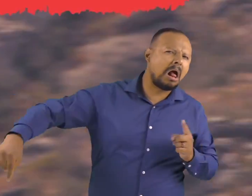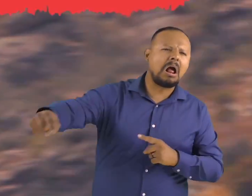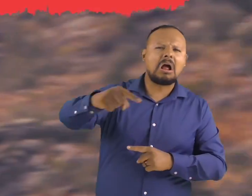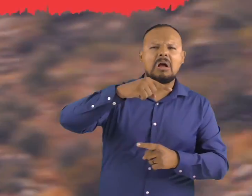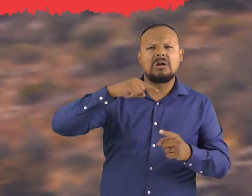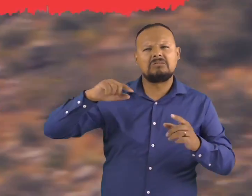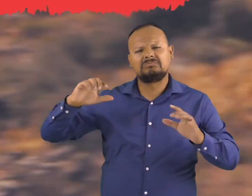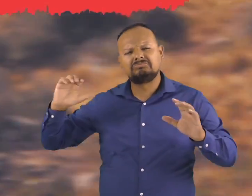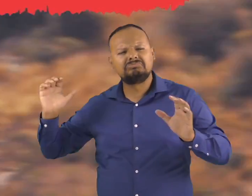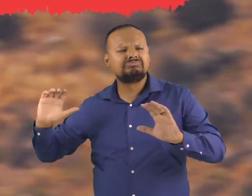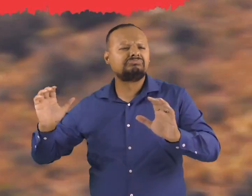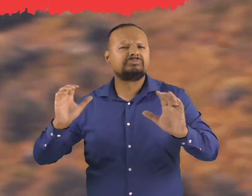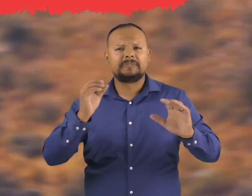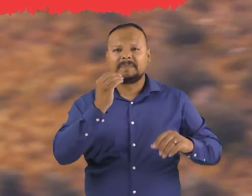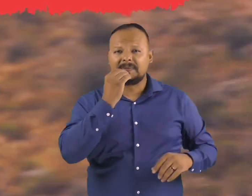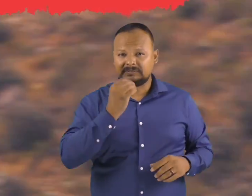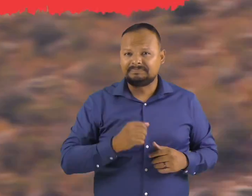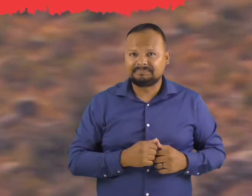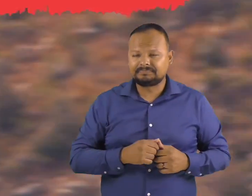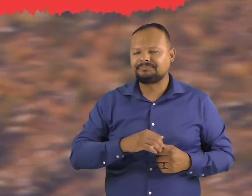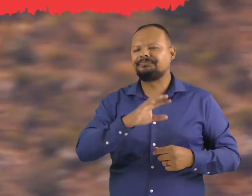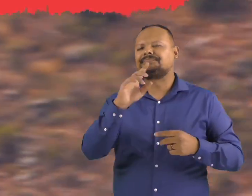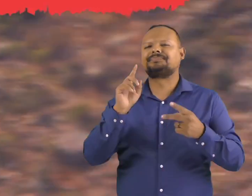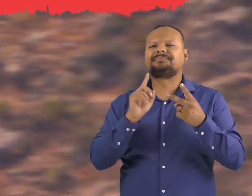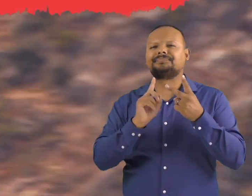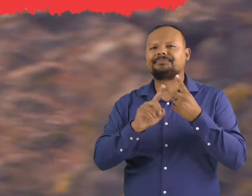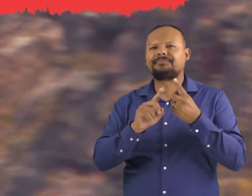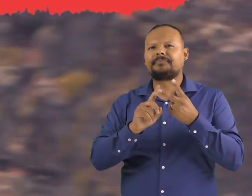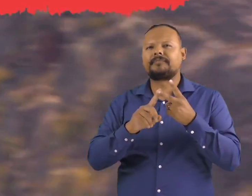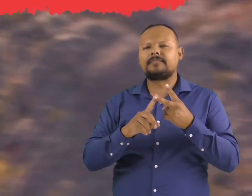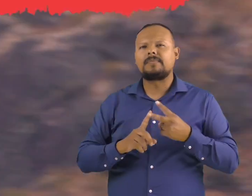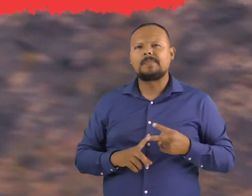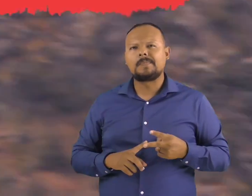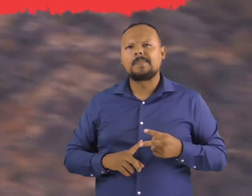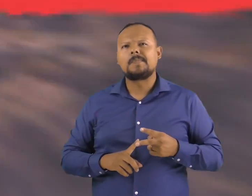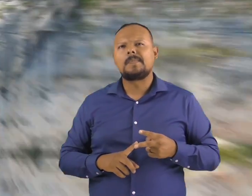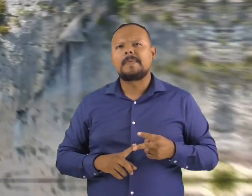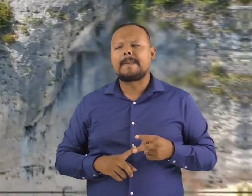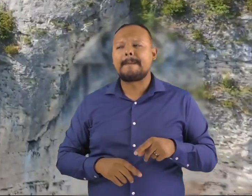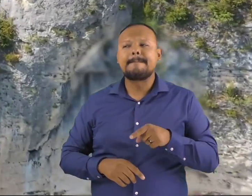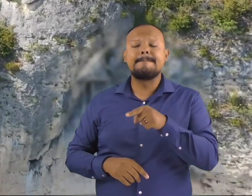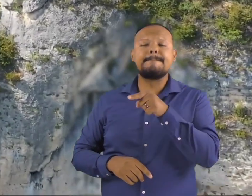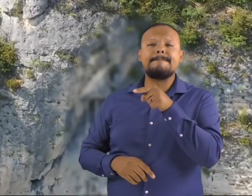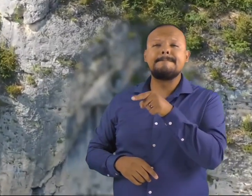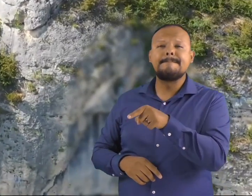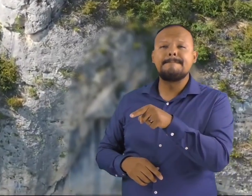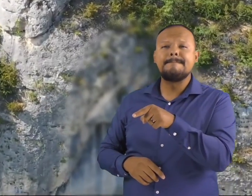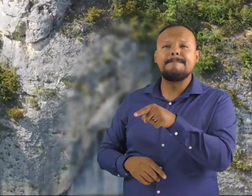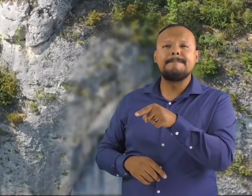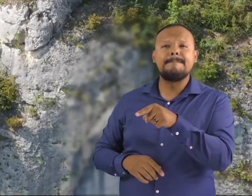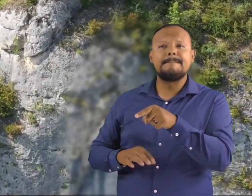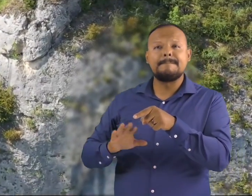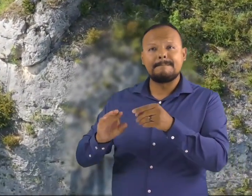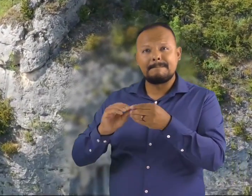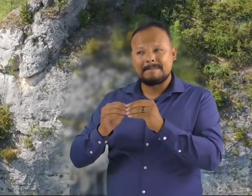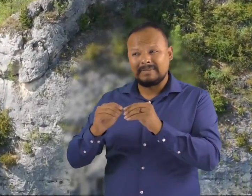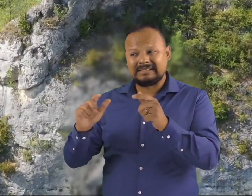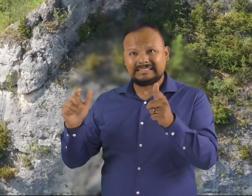They need undeveloped land to find food. Condors or false? One of the reasons that condor